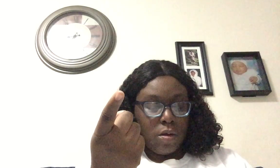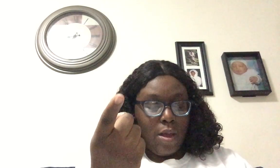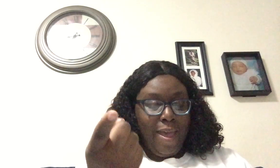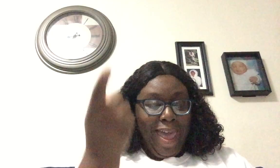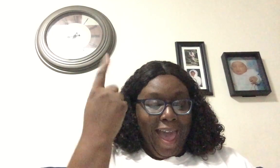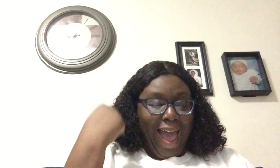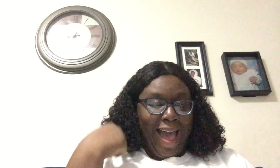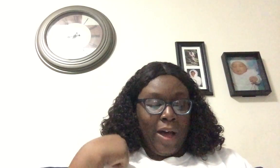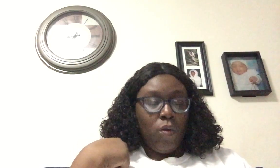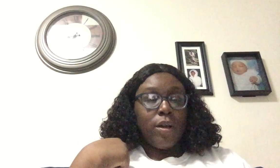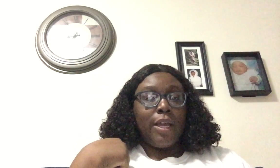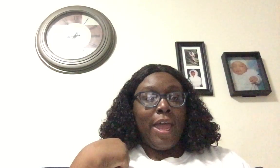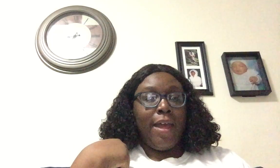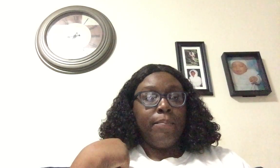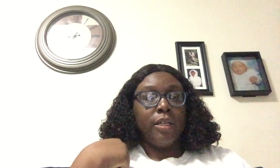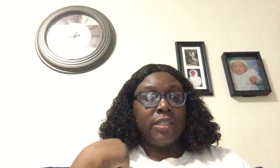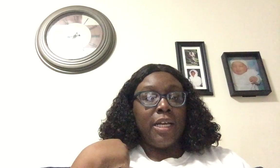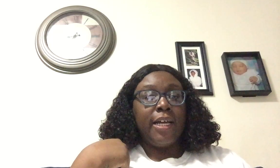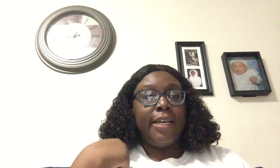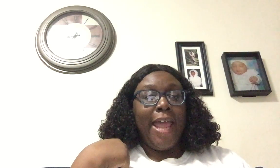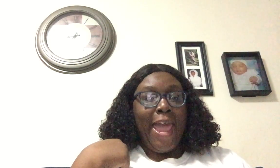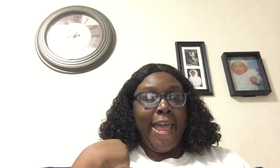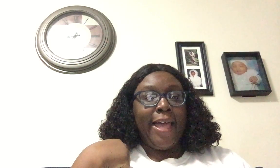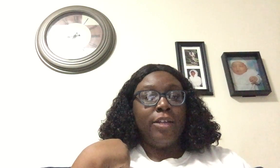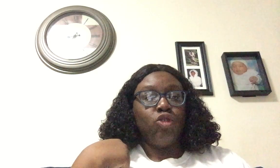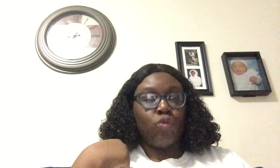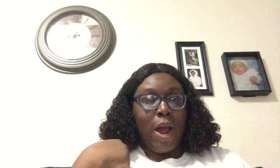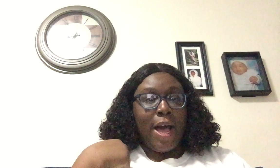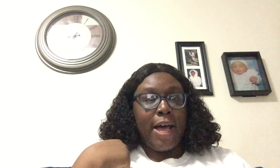Out came the sun and dried.